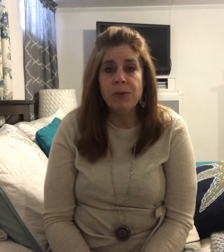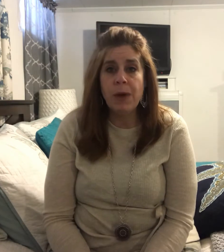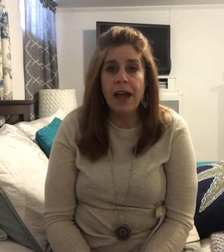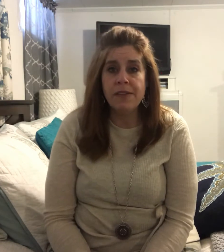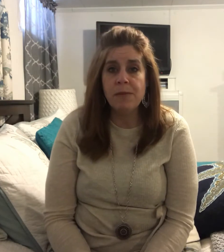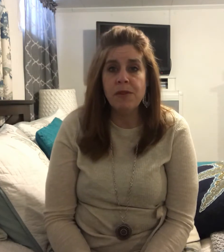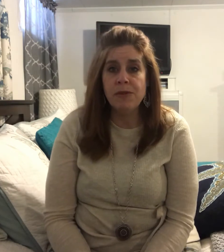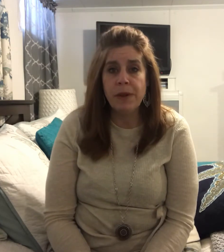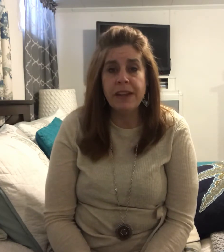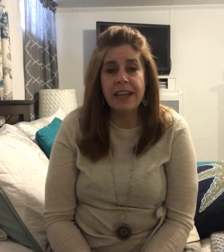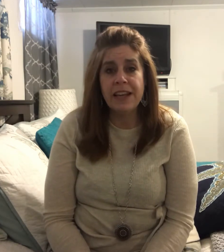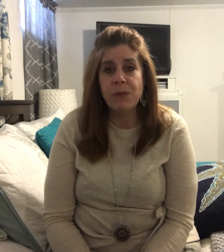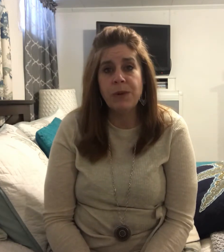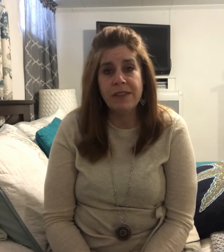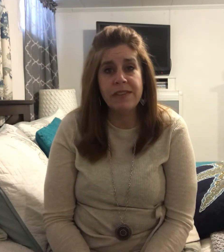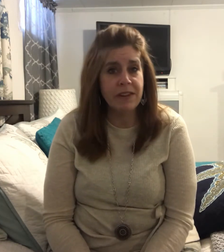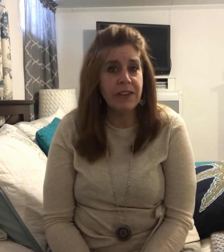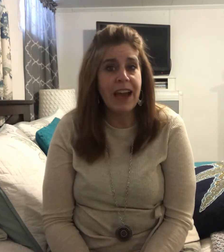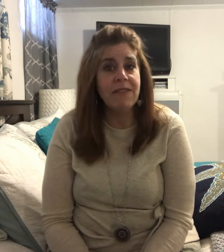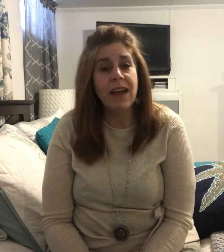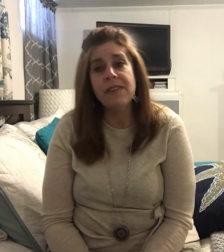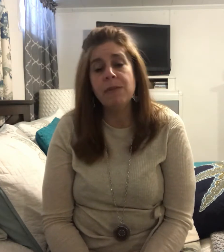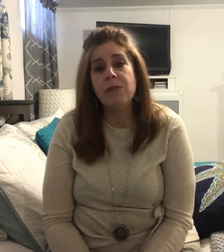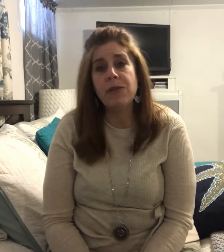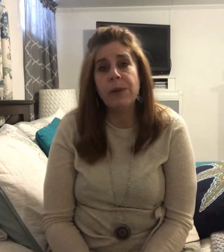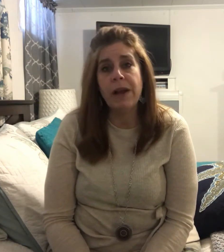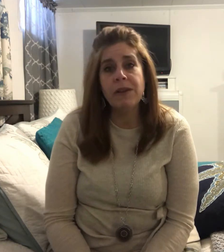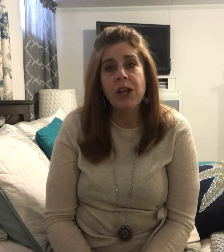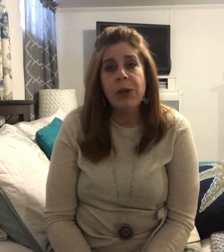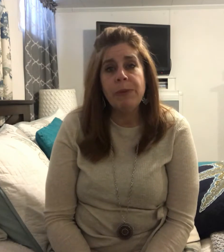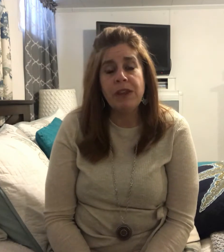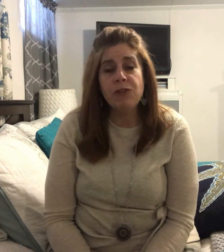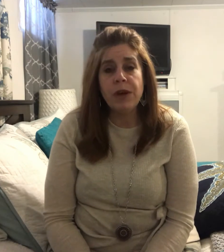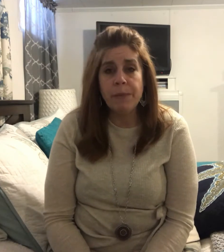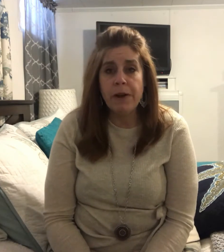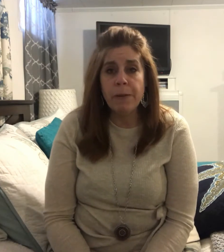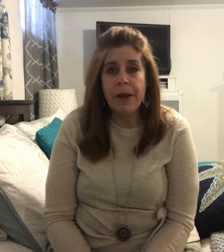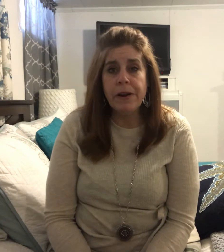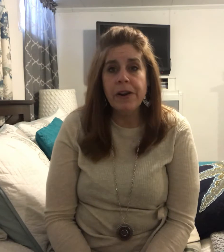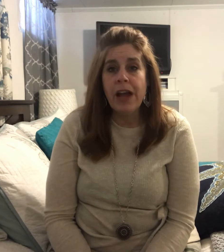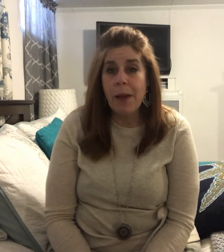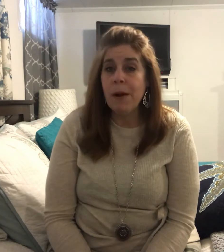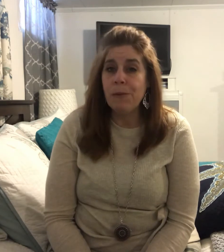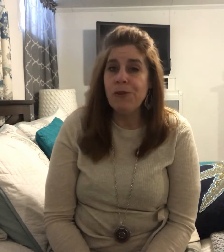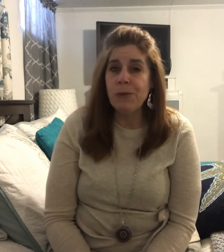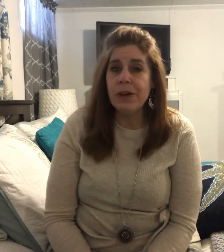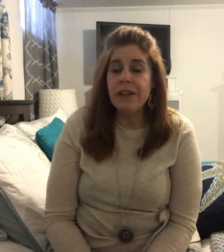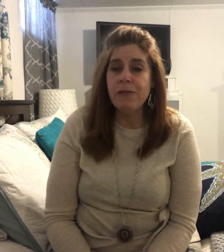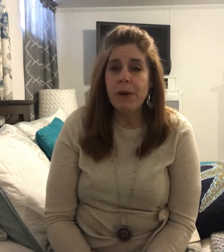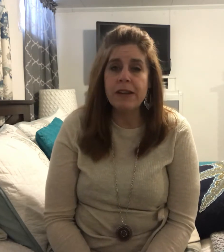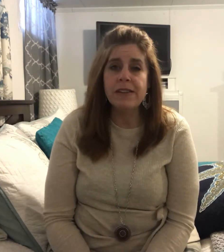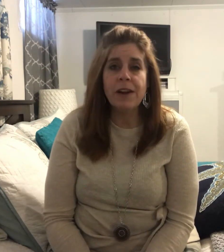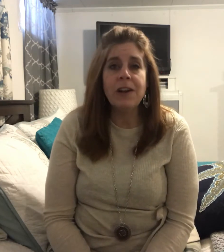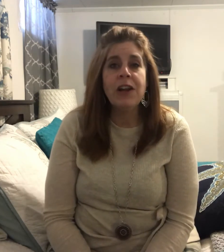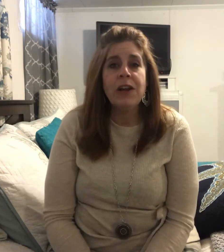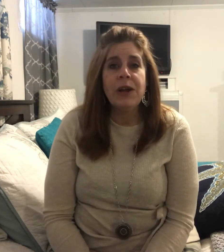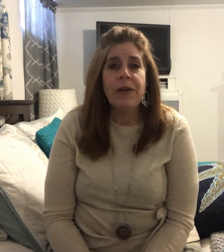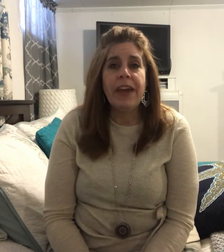ask them to spell it again you won't necessarily have to ask them to slow down because you'll get better and better. I promise you will if you practice hard. Okay